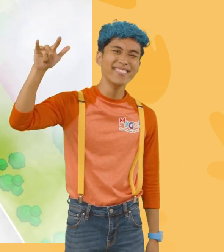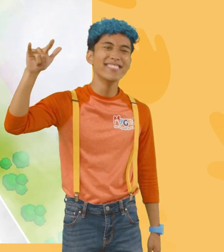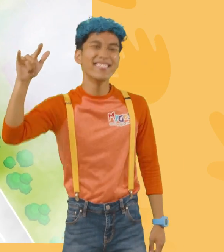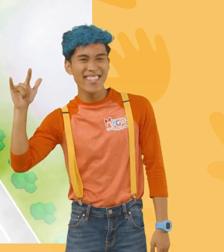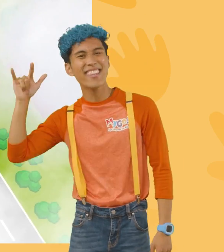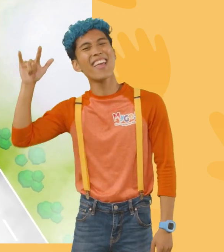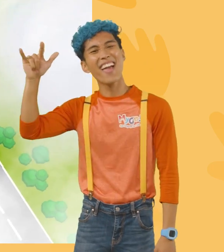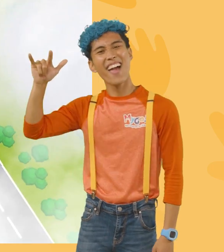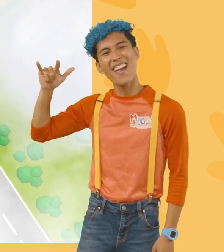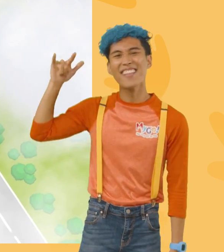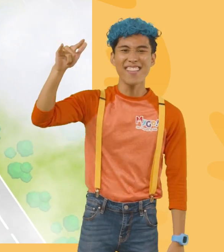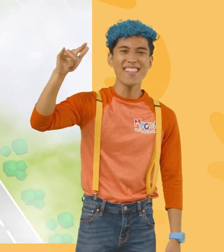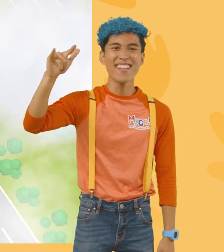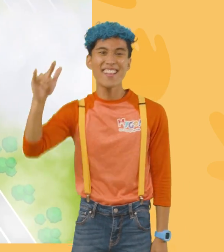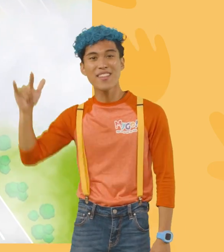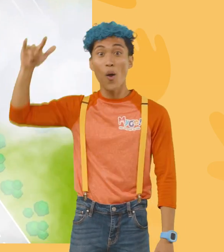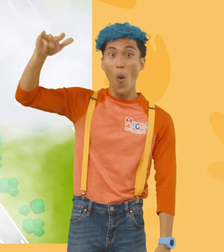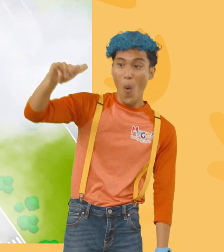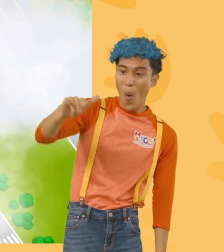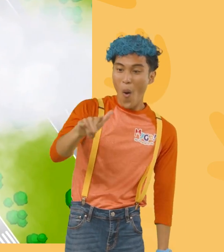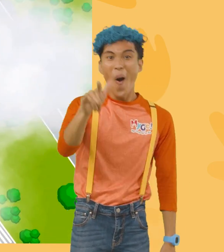Airplanes, airplanes, flying all